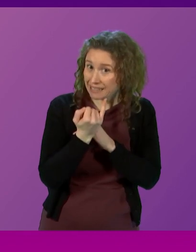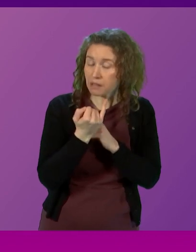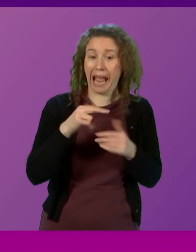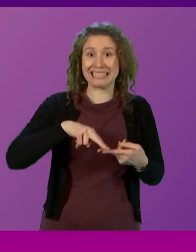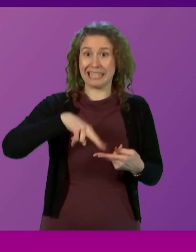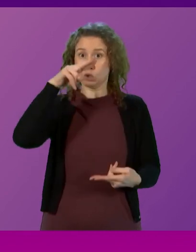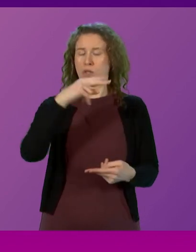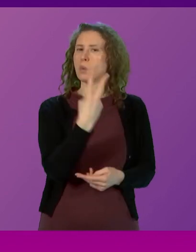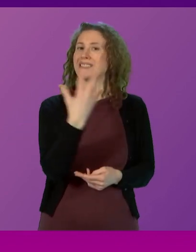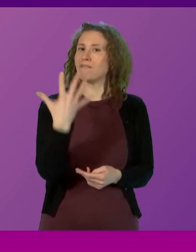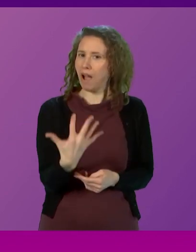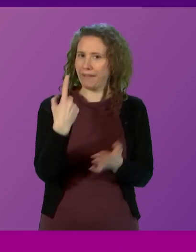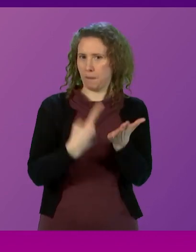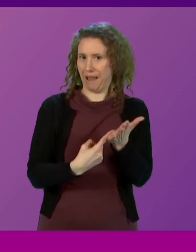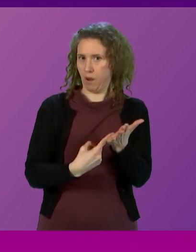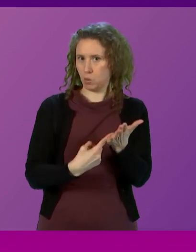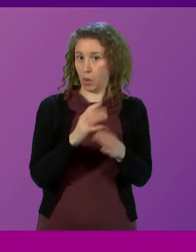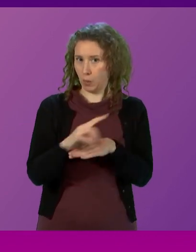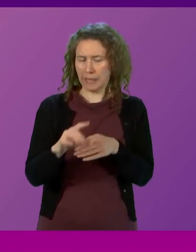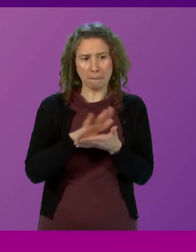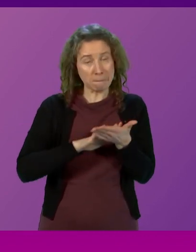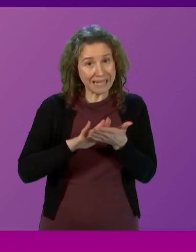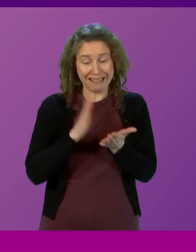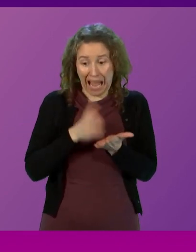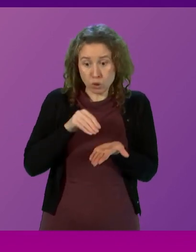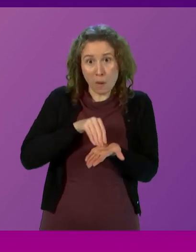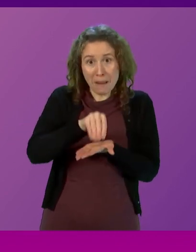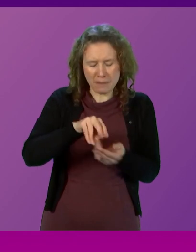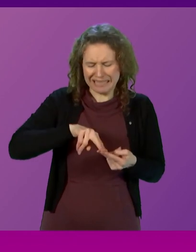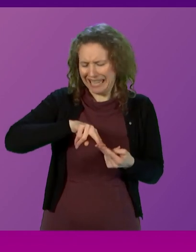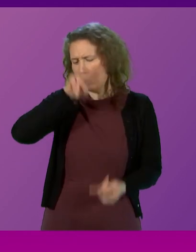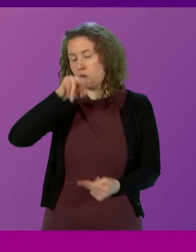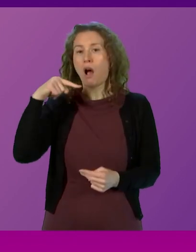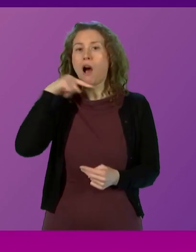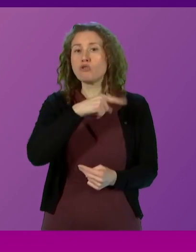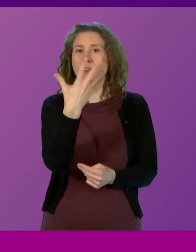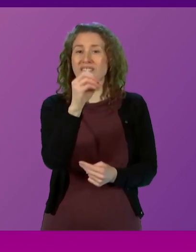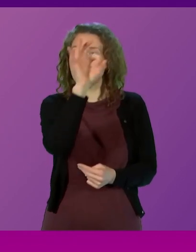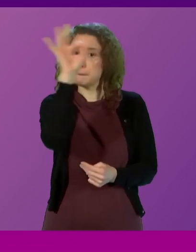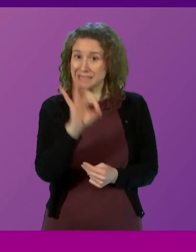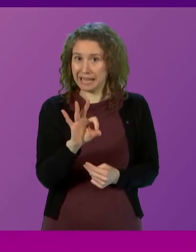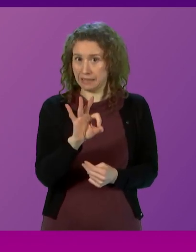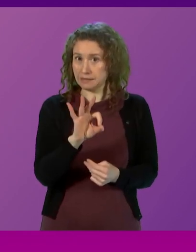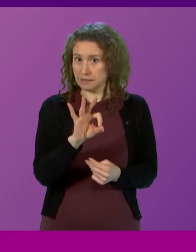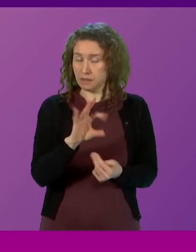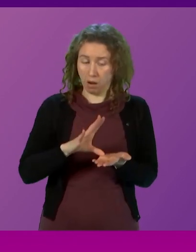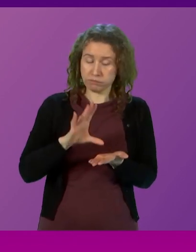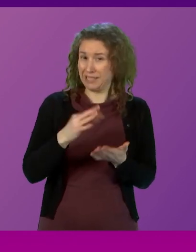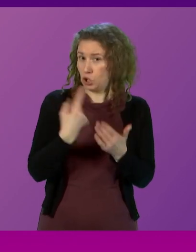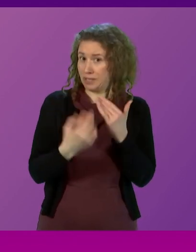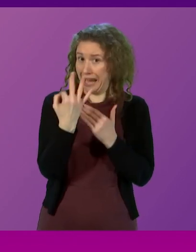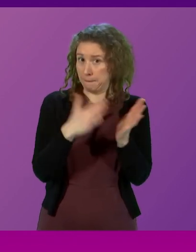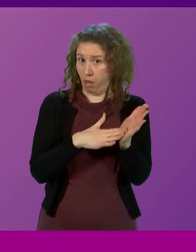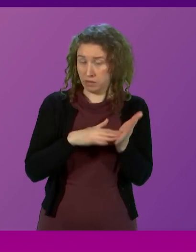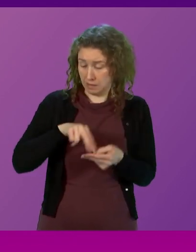increased to £25, meaning that the payment has increased by 150% in just eight months.